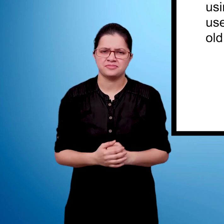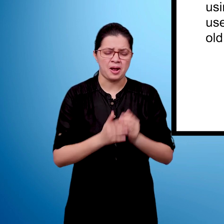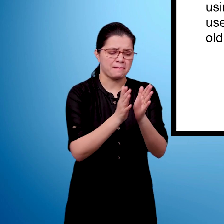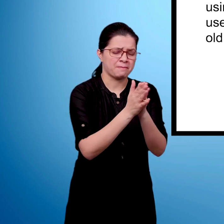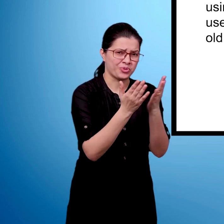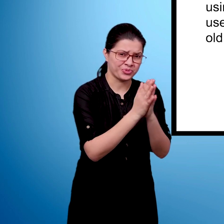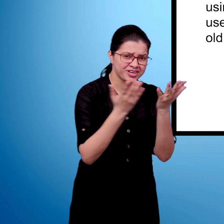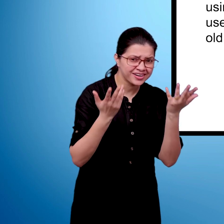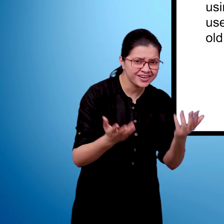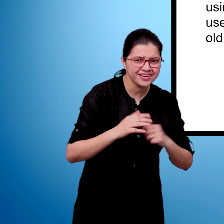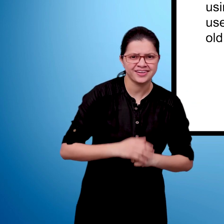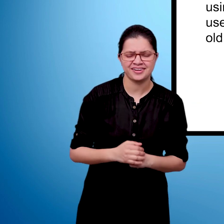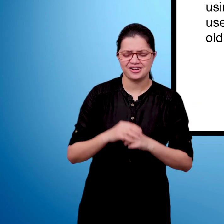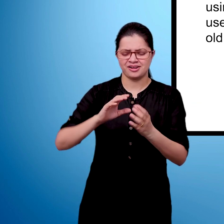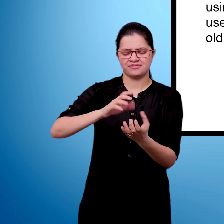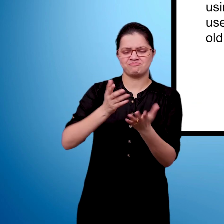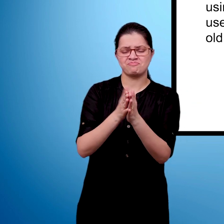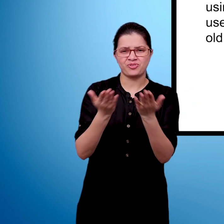Notebooks, textbooks,